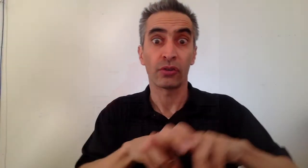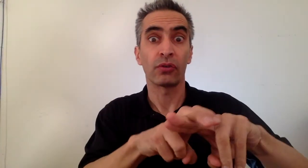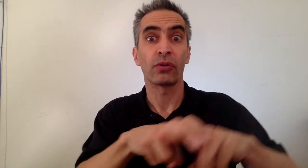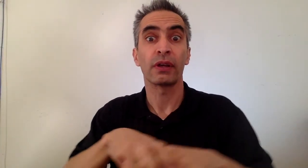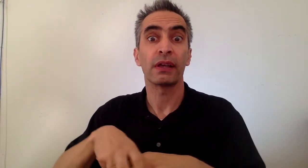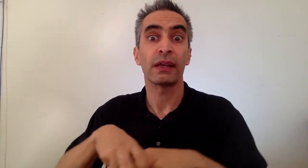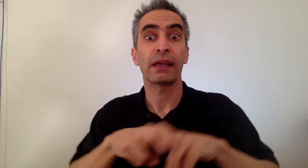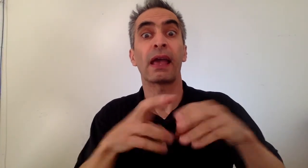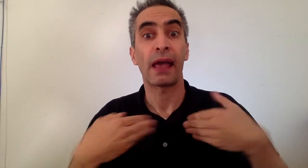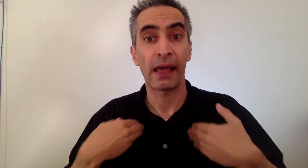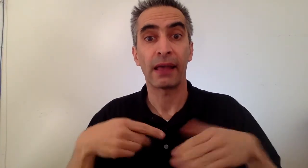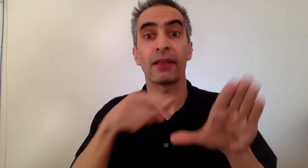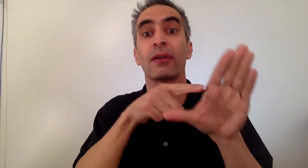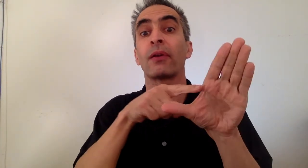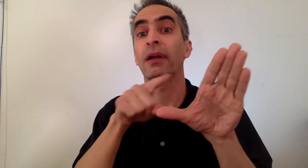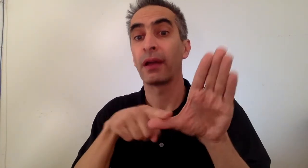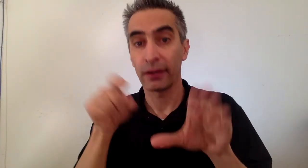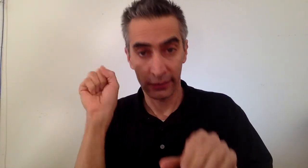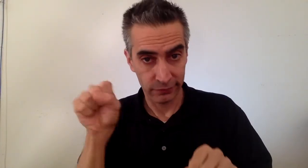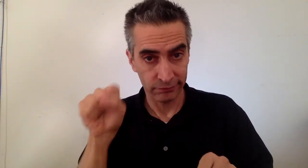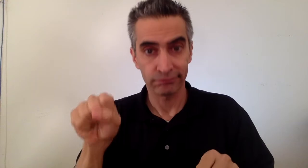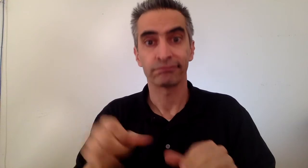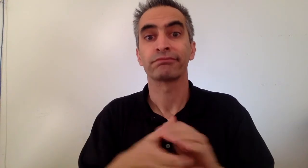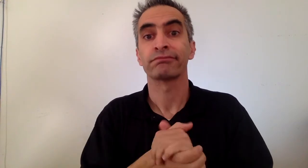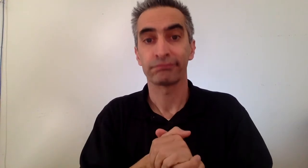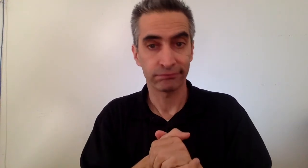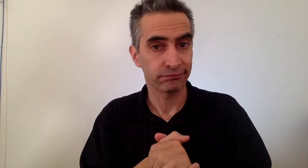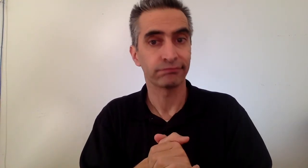Swings have right angles. They sure do.